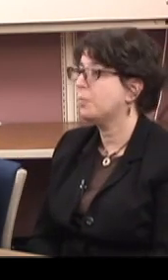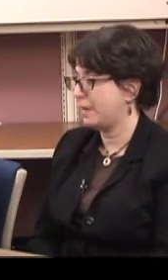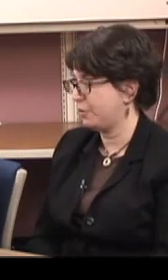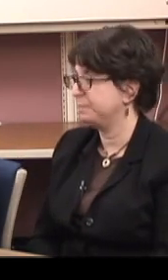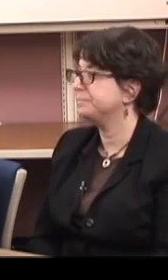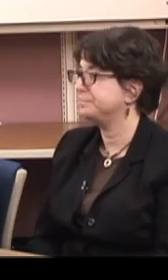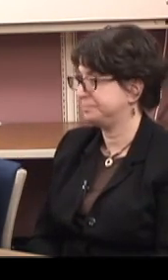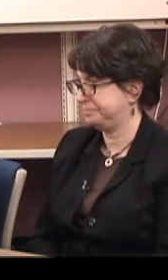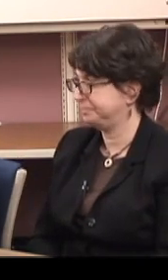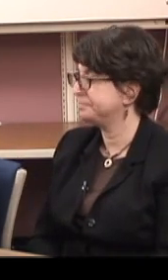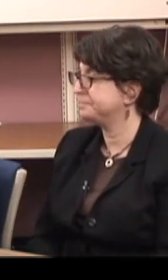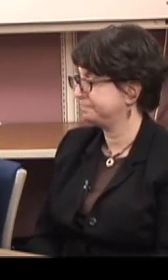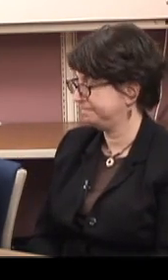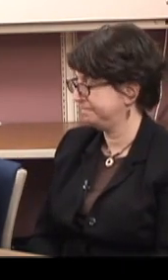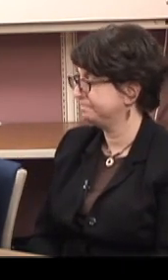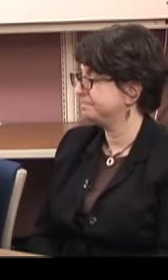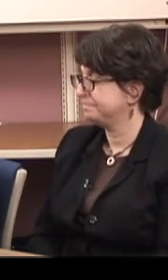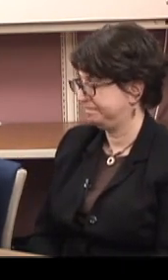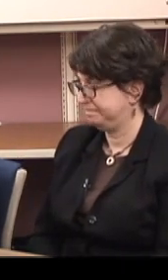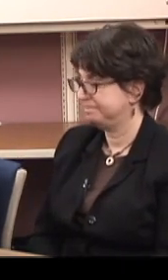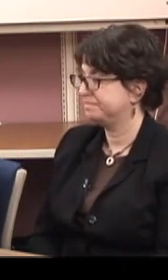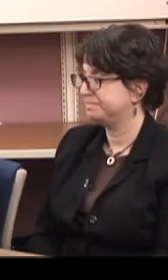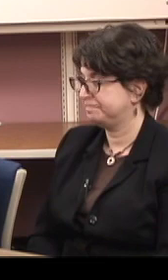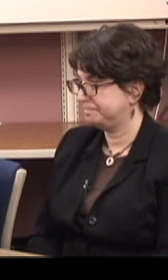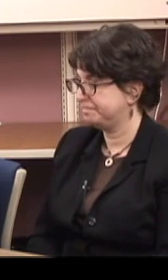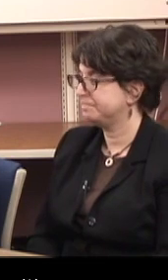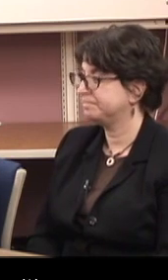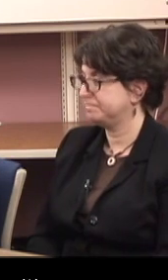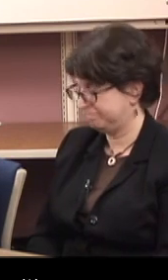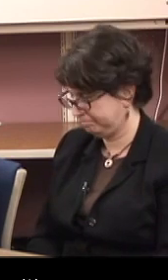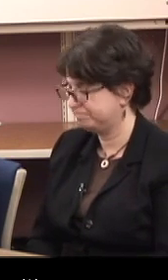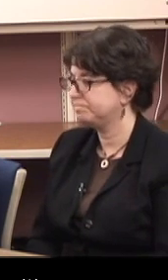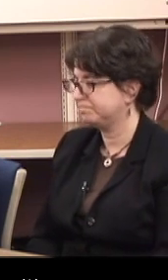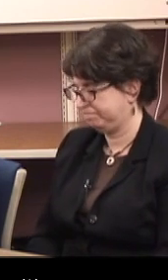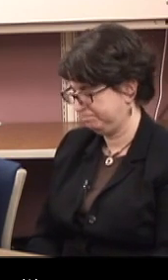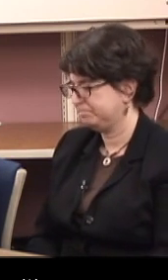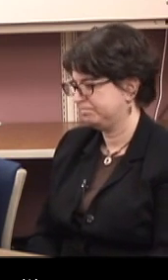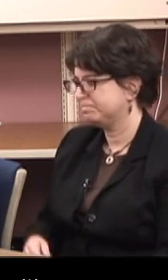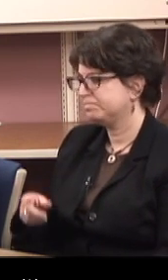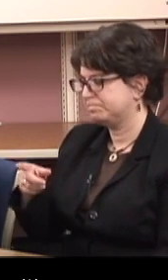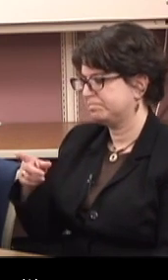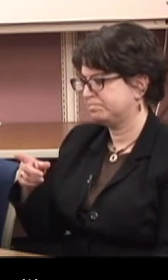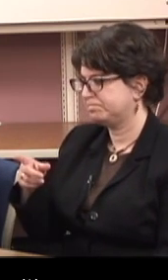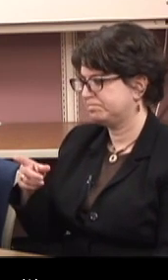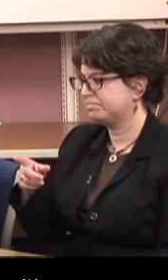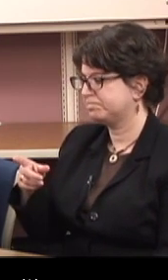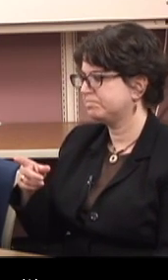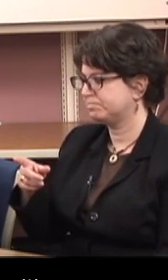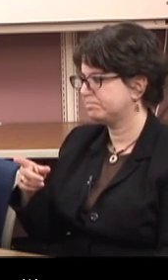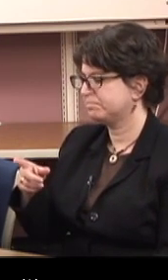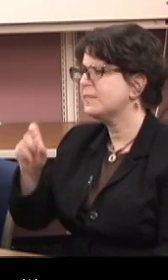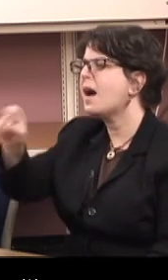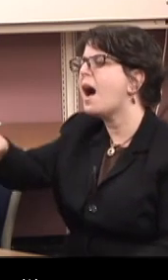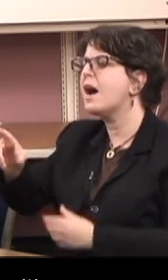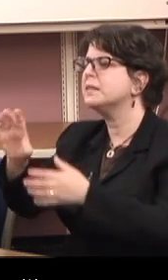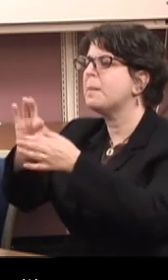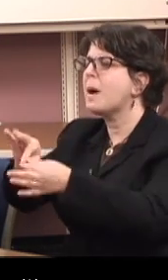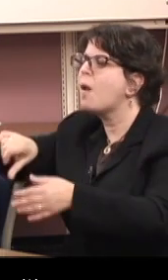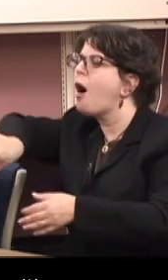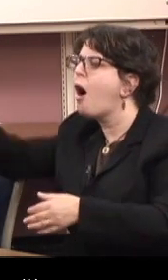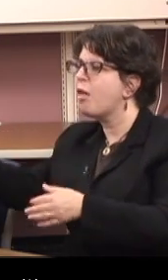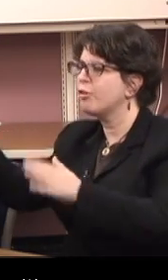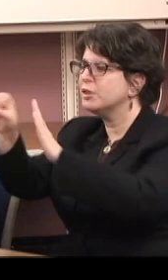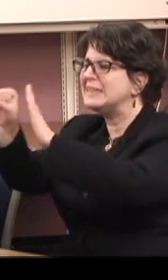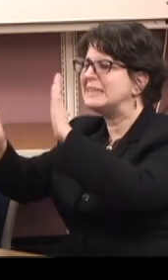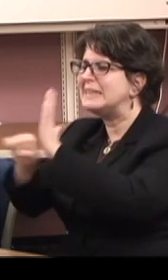Nope, never. Okay. And what about any other agencies? Do you have any involvement with any other state agencies?